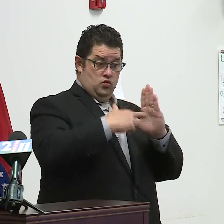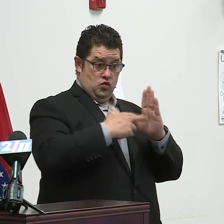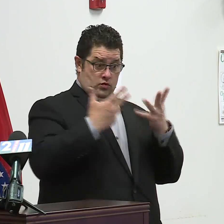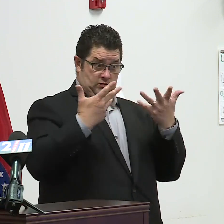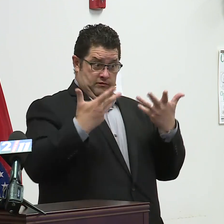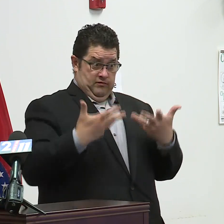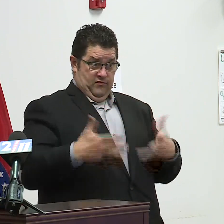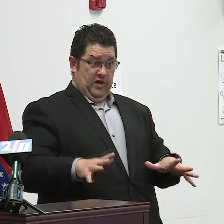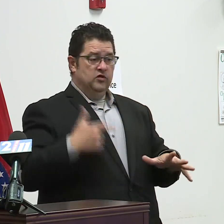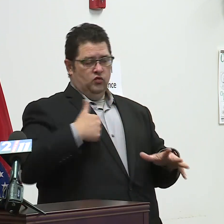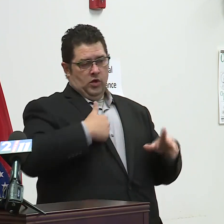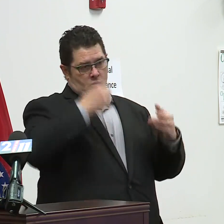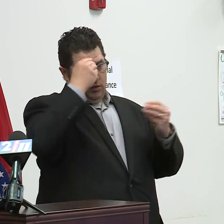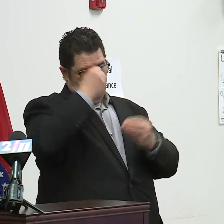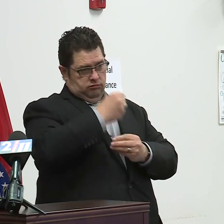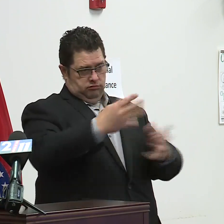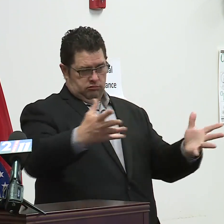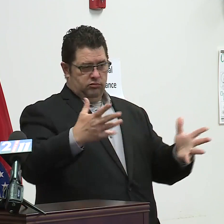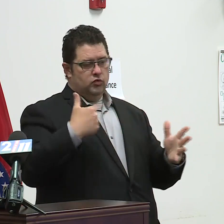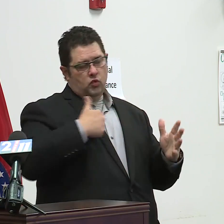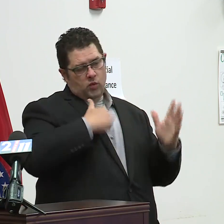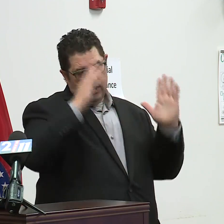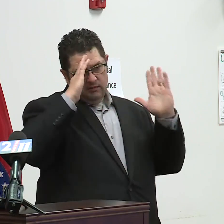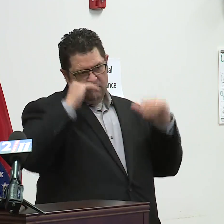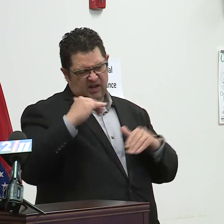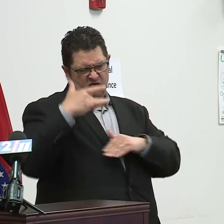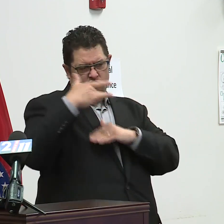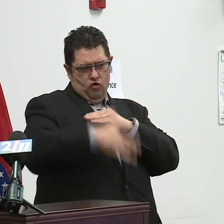We expect that those will be open in early June.